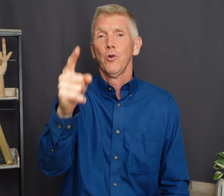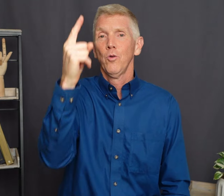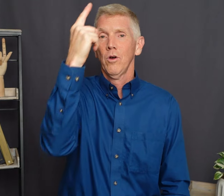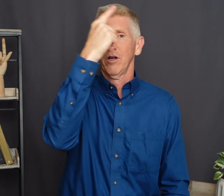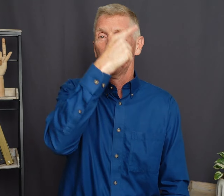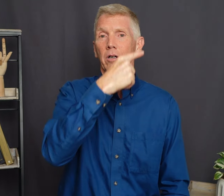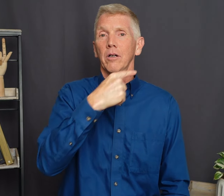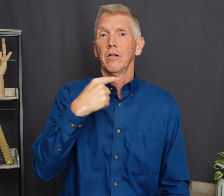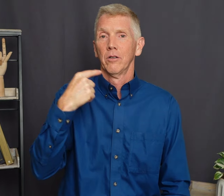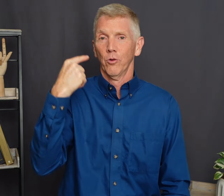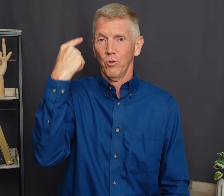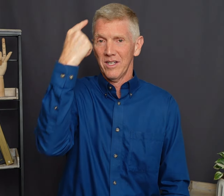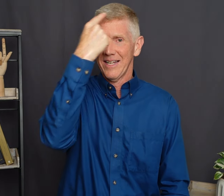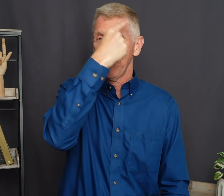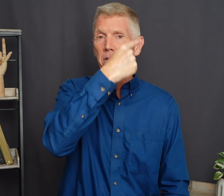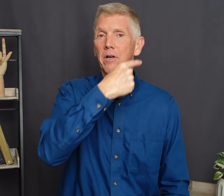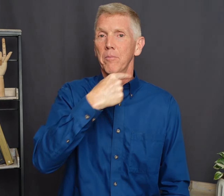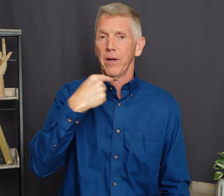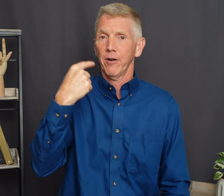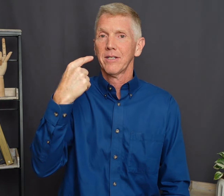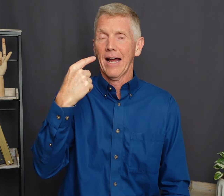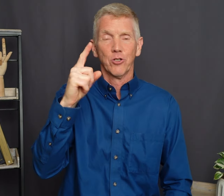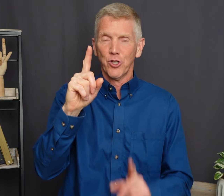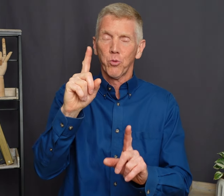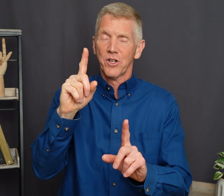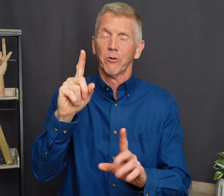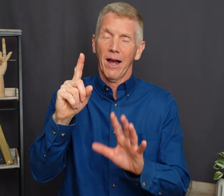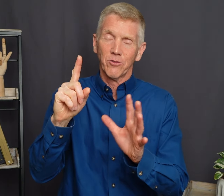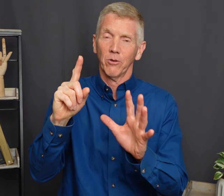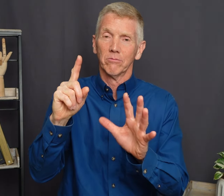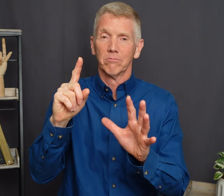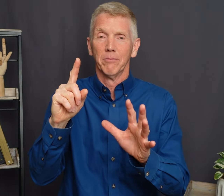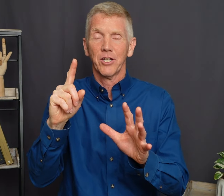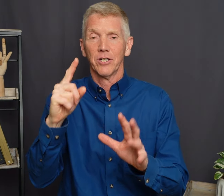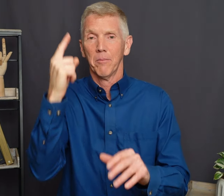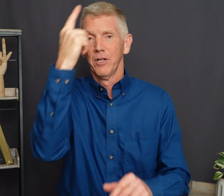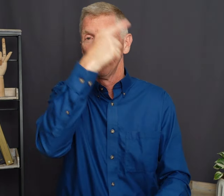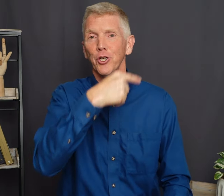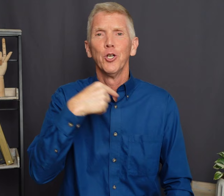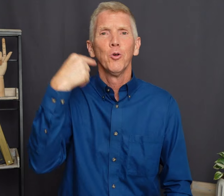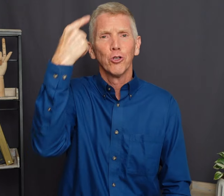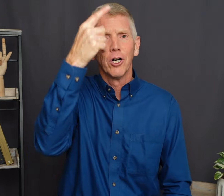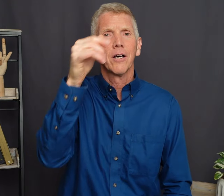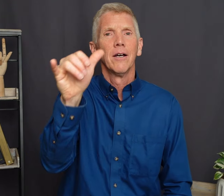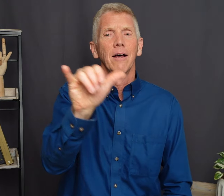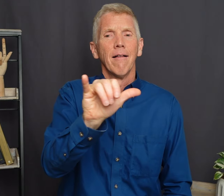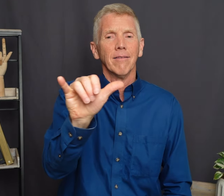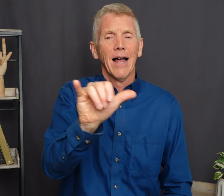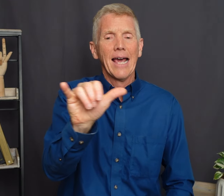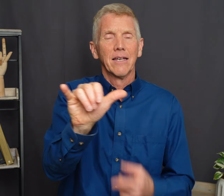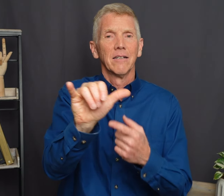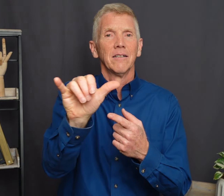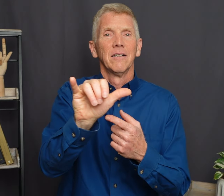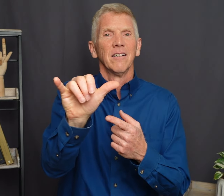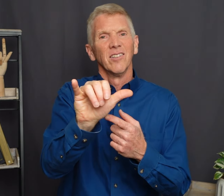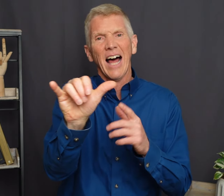You resemble Appearance Got it So just once around So I don't mess you up You look like Like